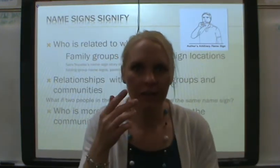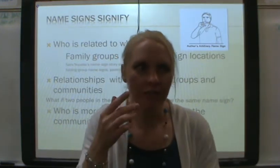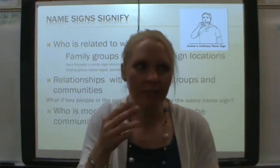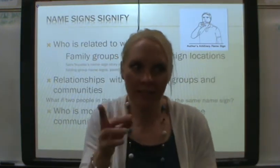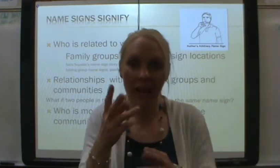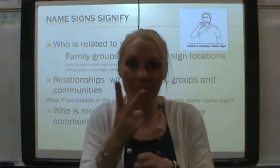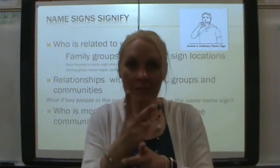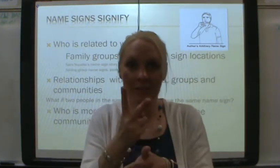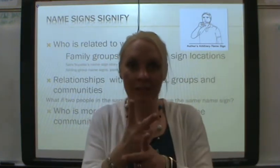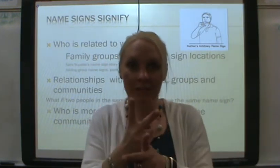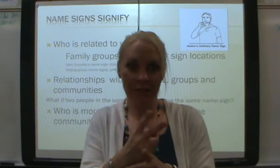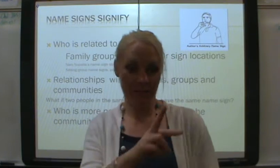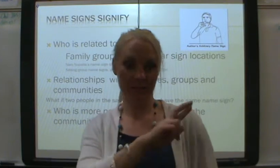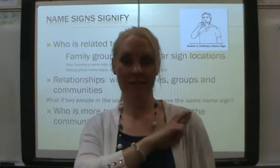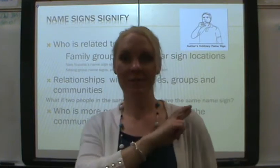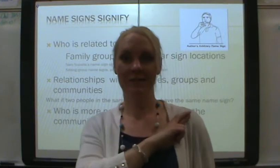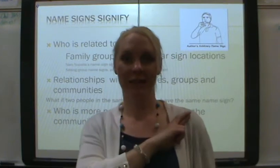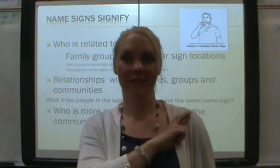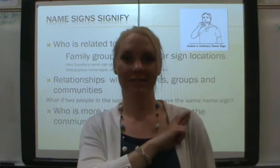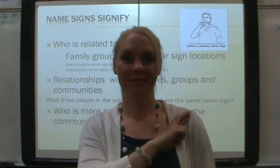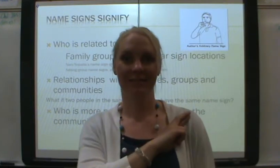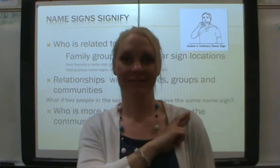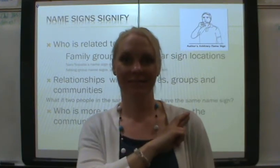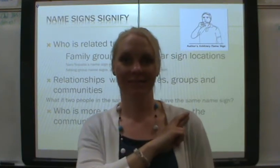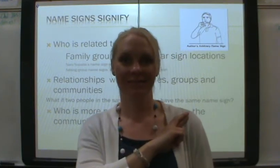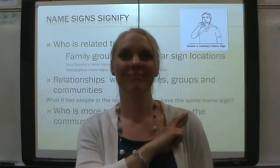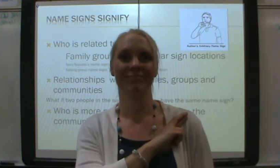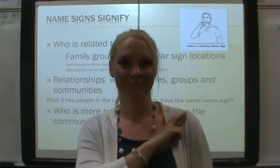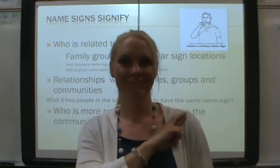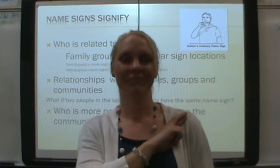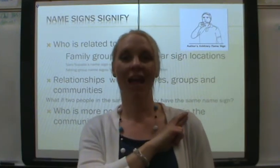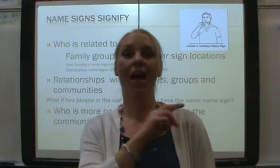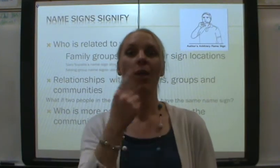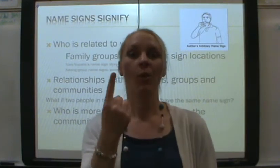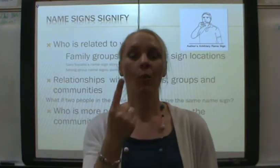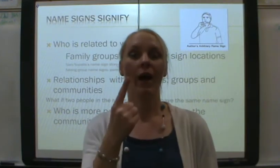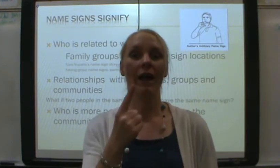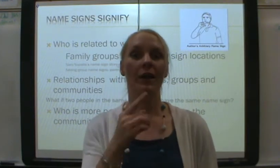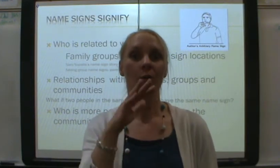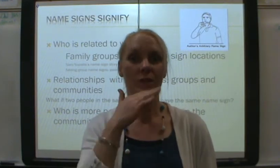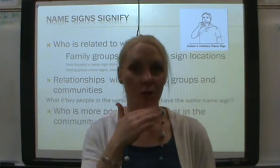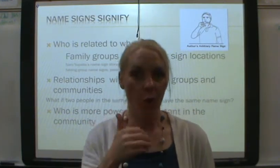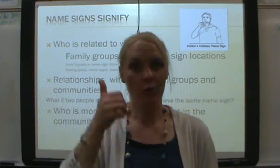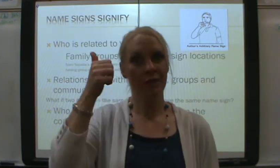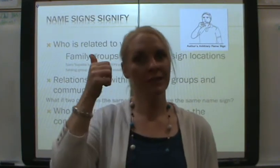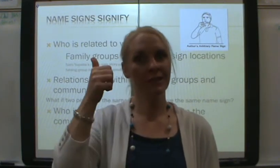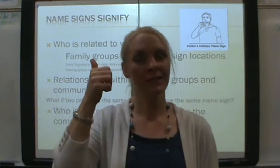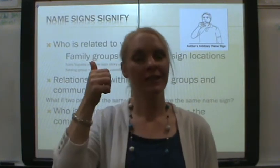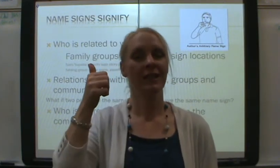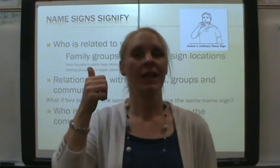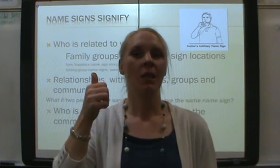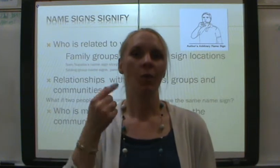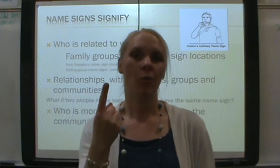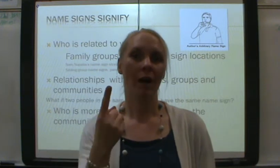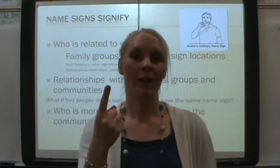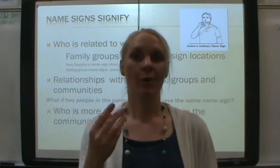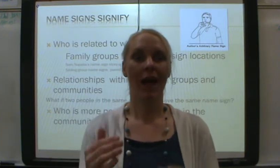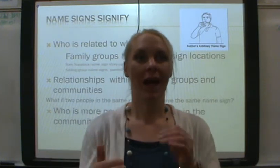kept this name sign? The one who was older, the one who had